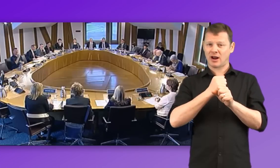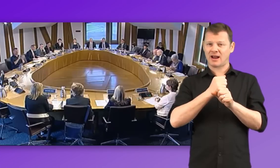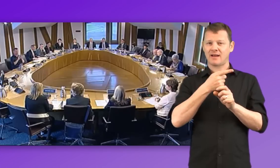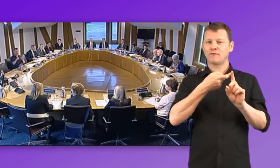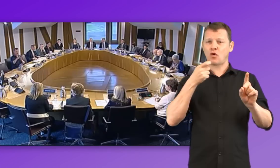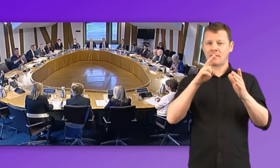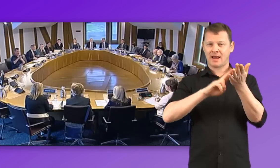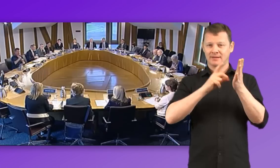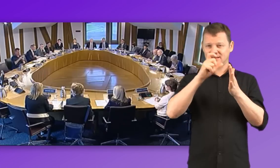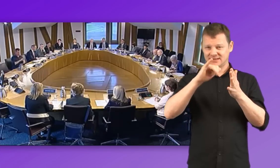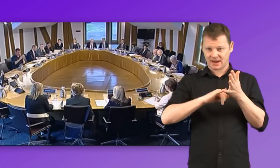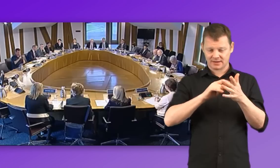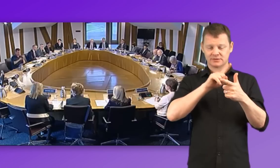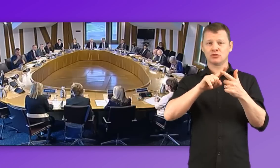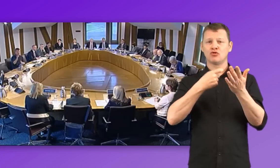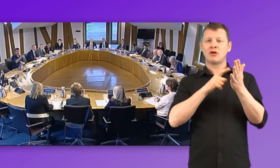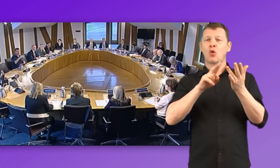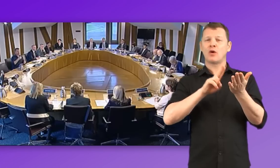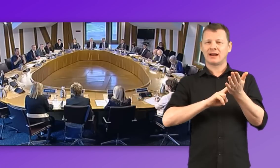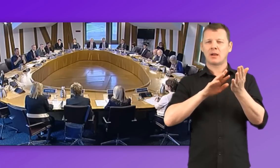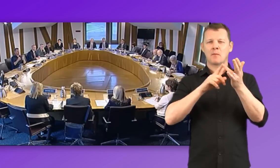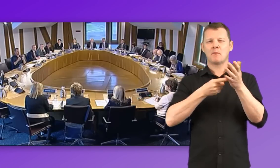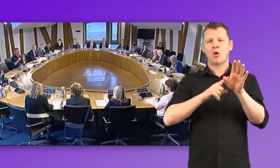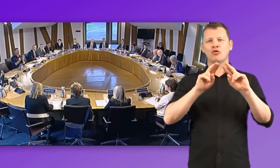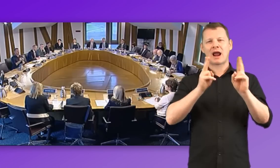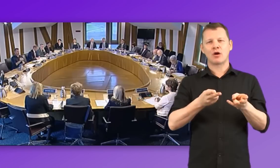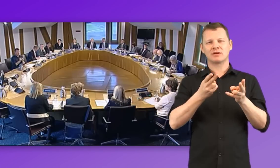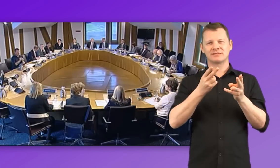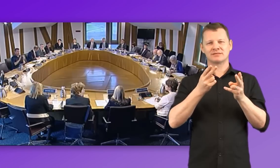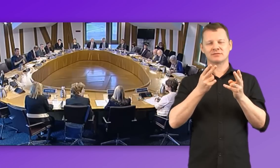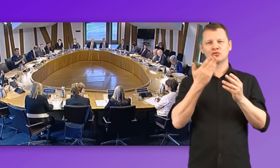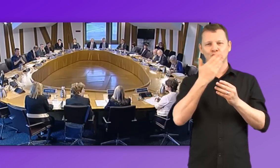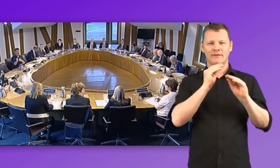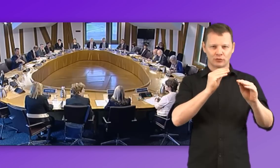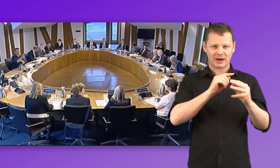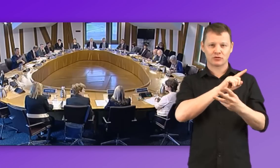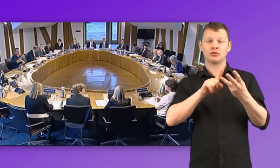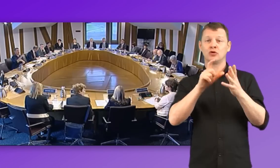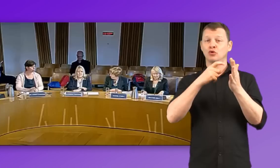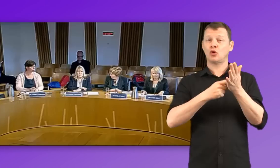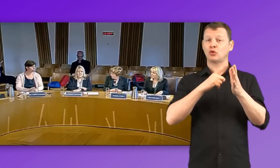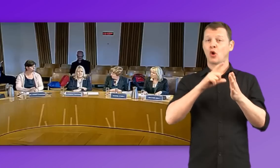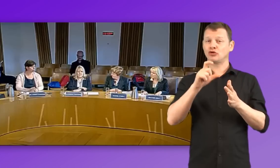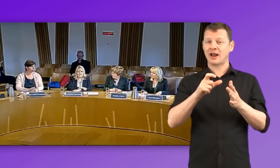Deaf Children's Society, Rachel O'Neill, Murray House School of Education, Dr. Roger Cameron, Child Protection Research Centre,